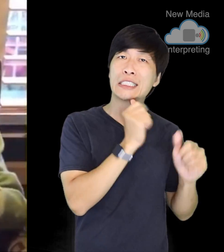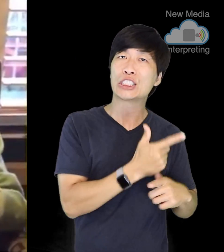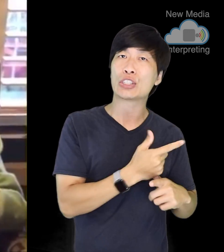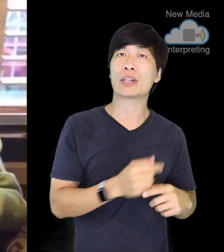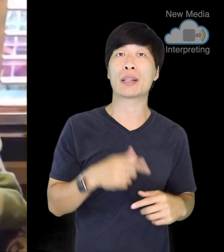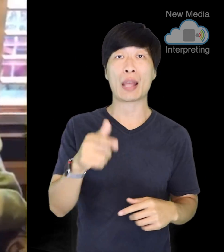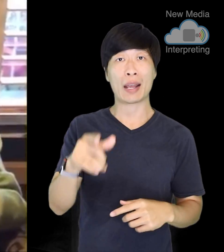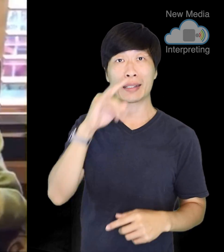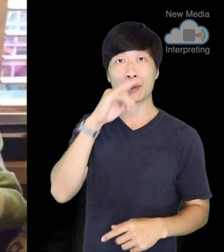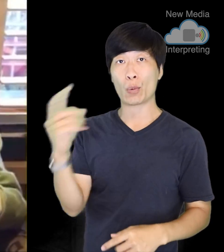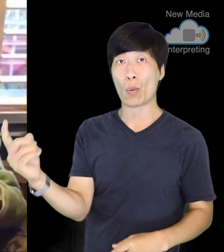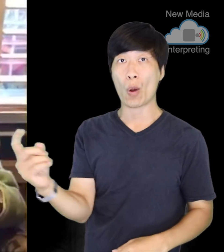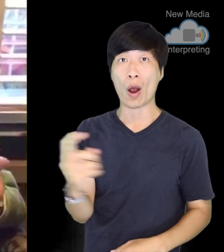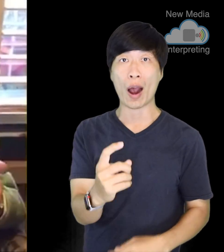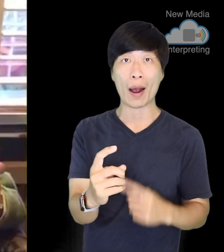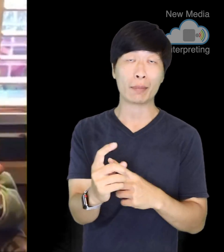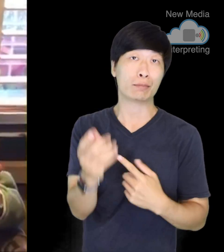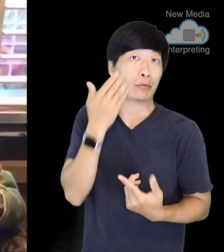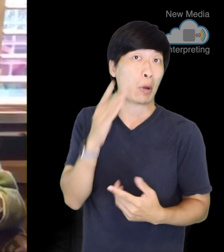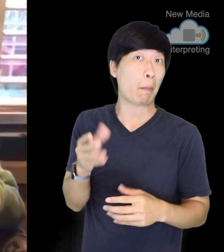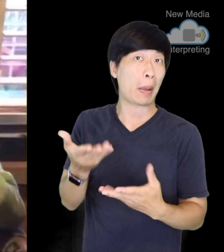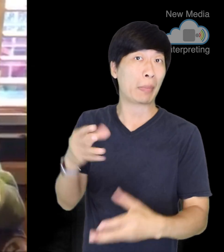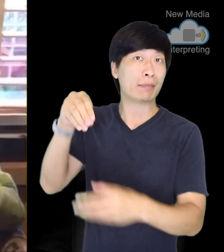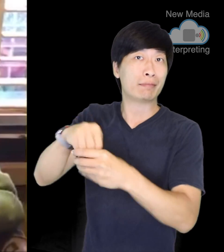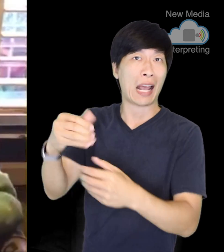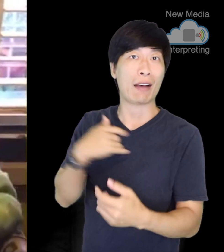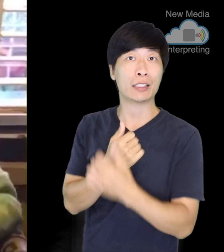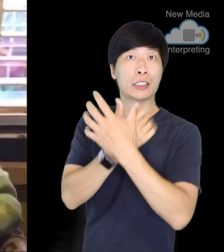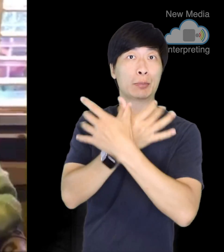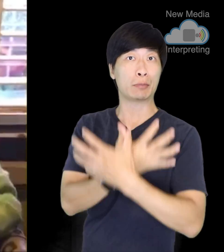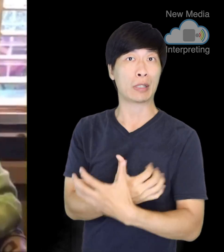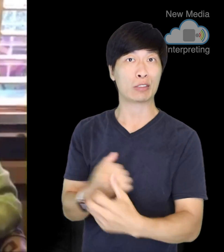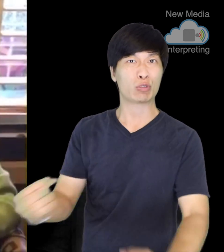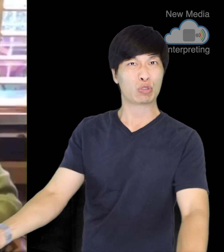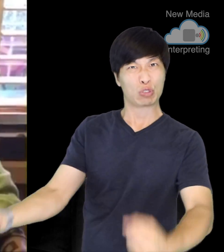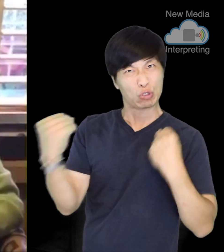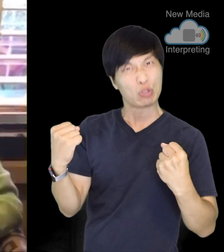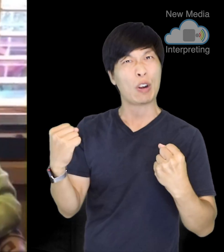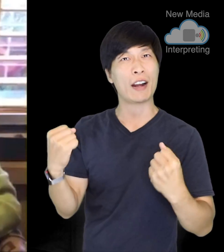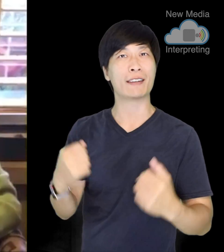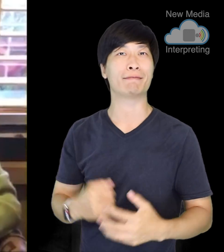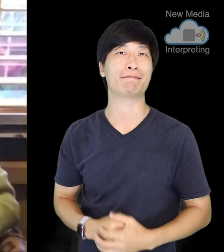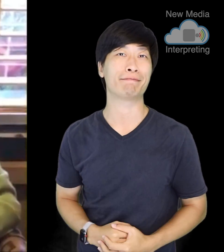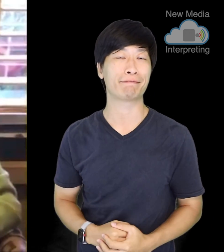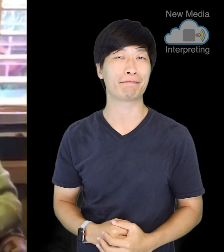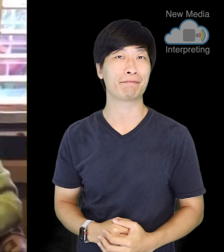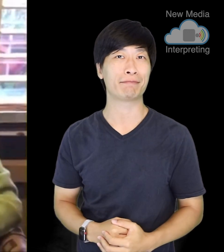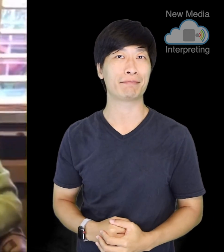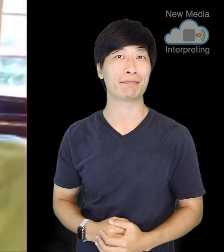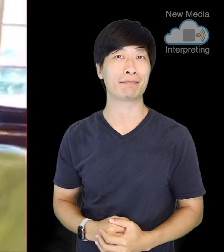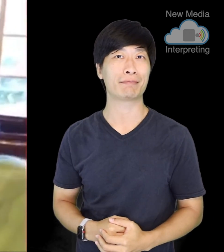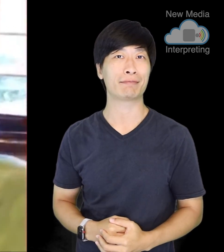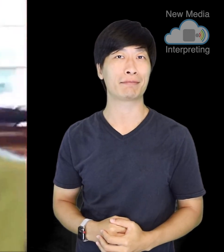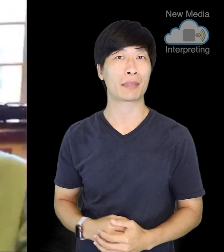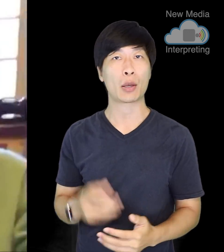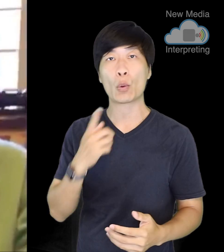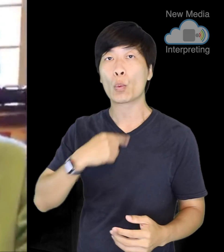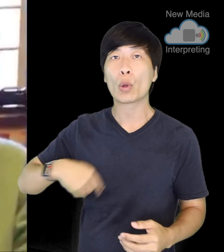by, hey, who knows? He may have the proportionate strength of a spider. We're all part of